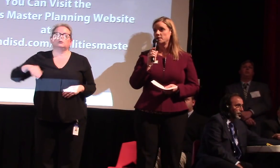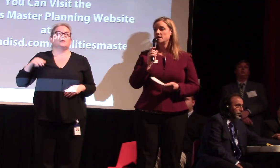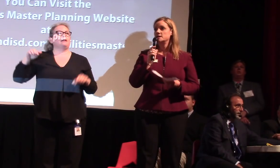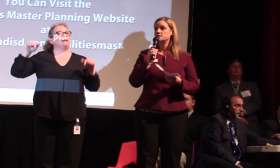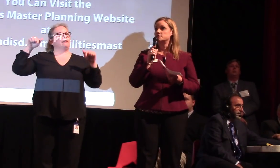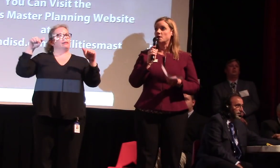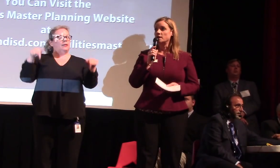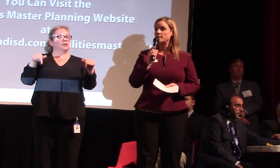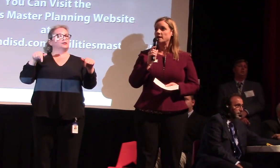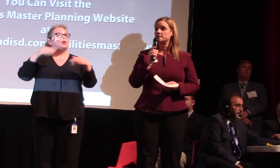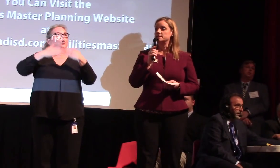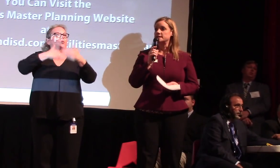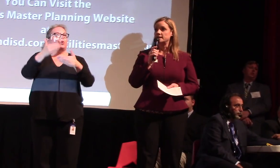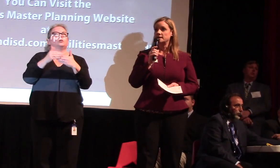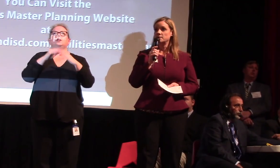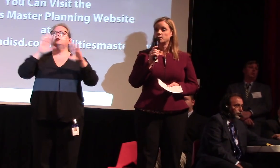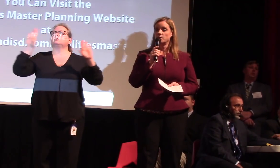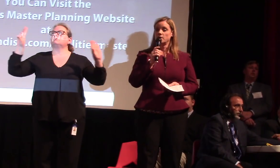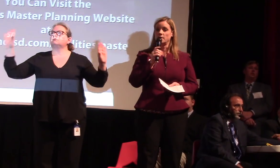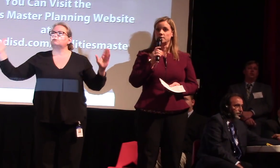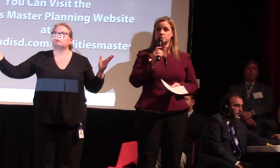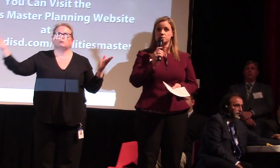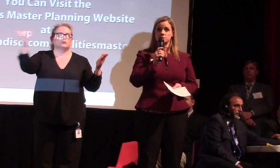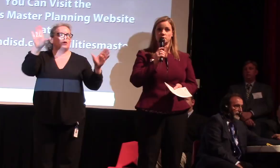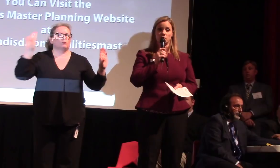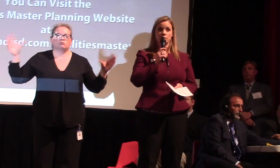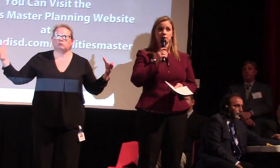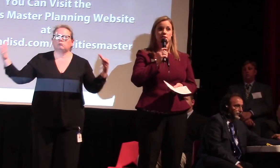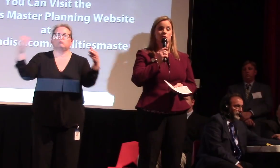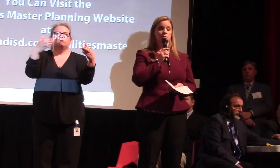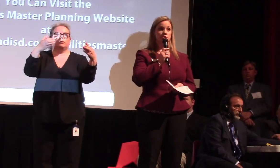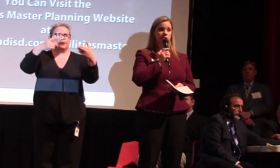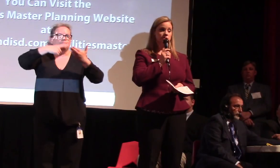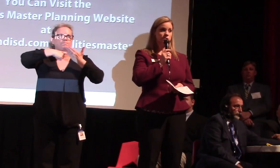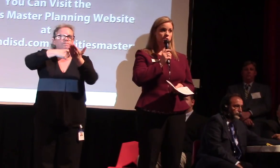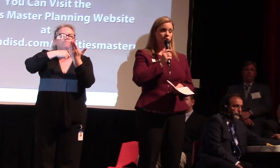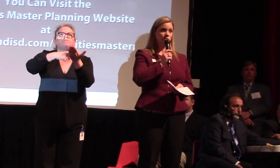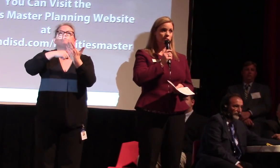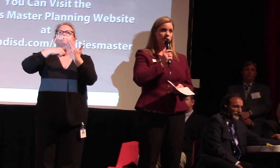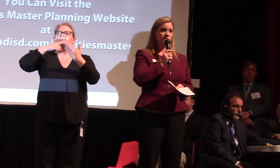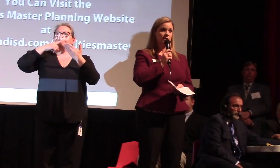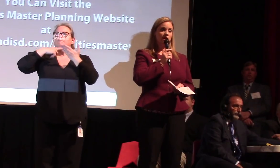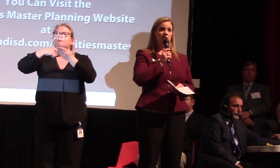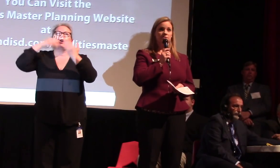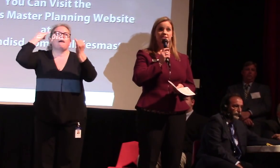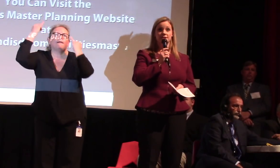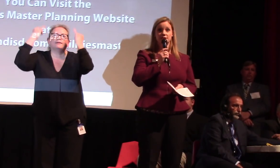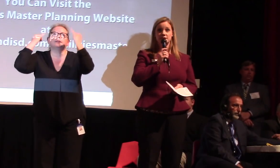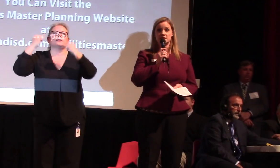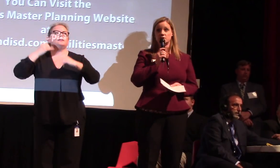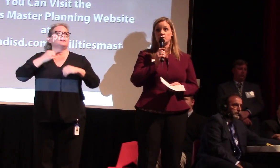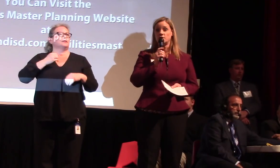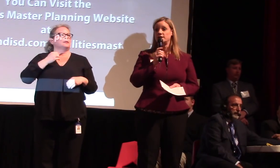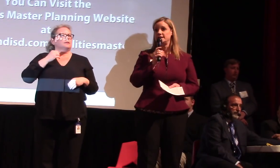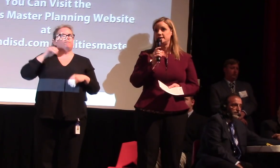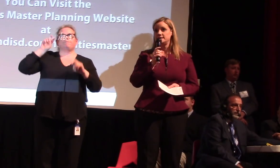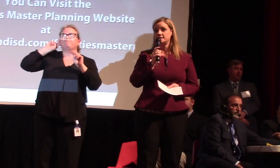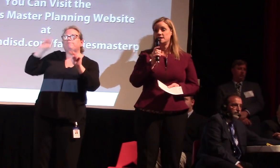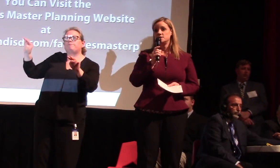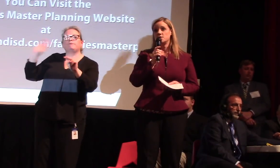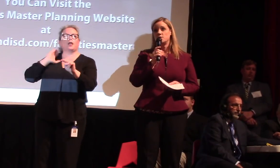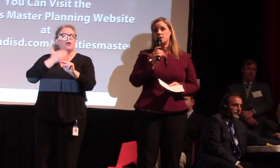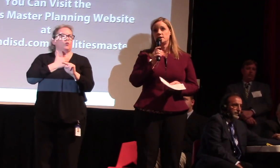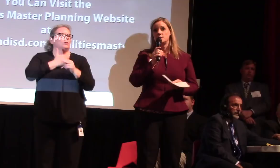together to talk about the data around our student enrollment, our projected student enrollment, our facilities and their current